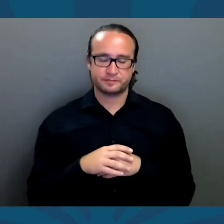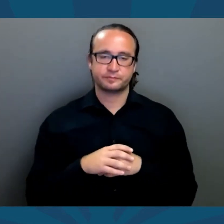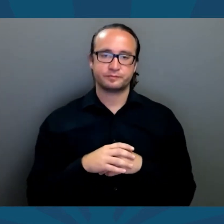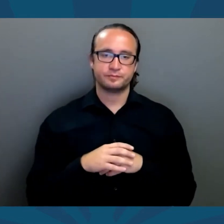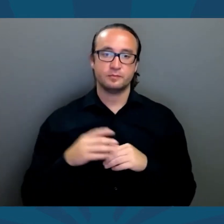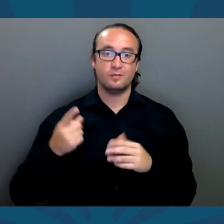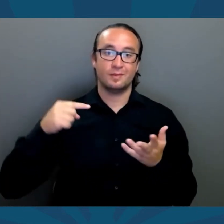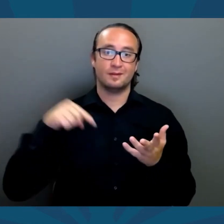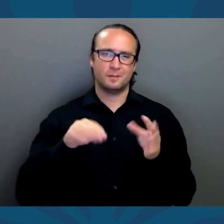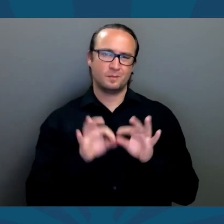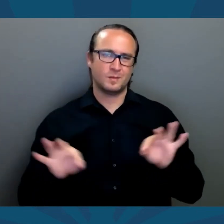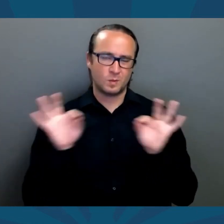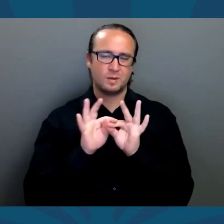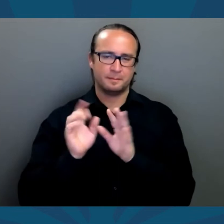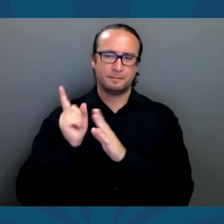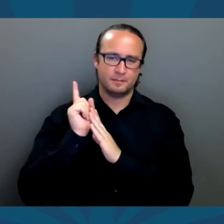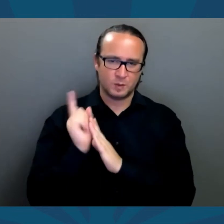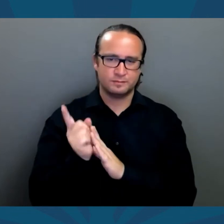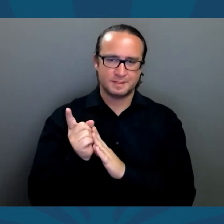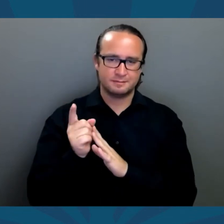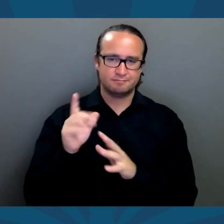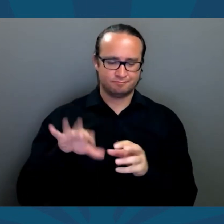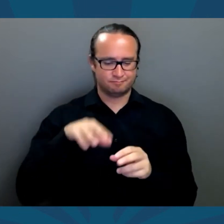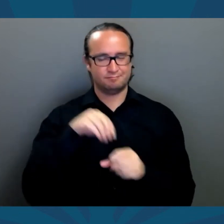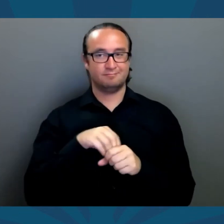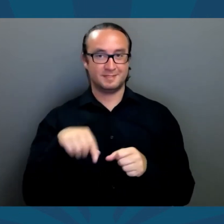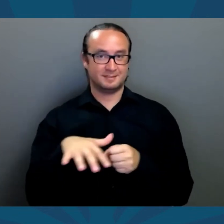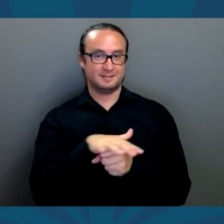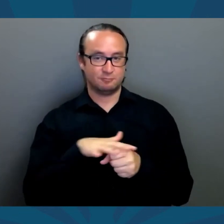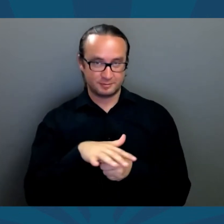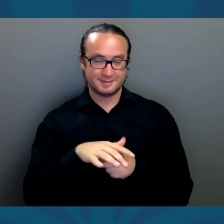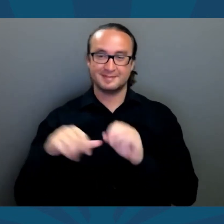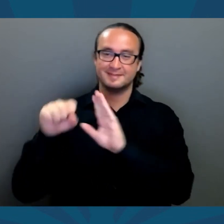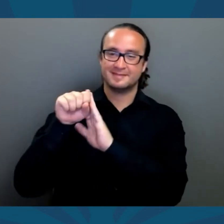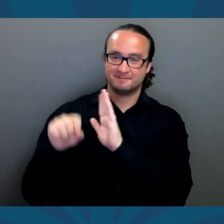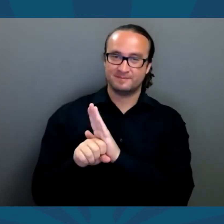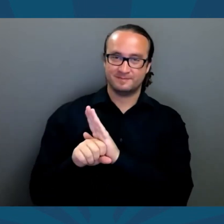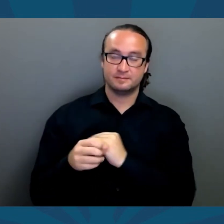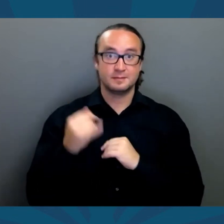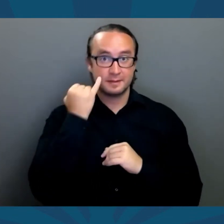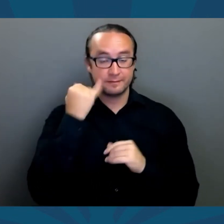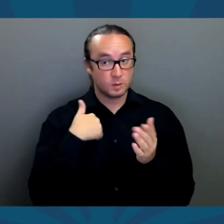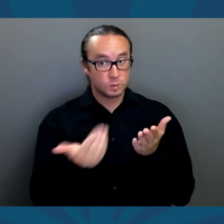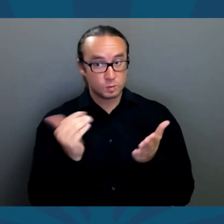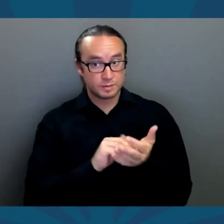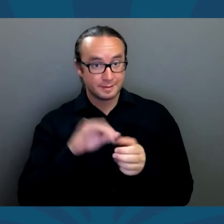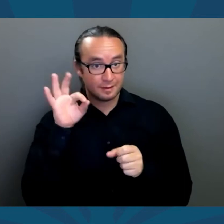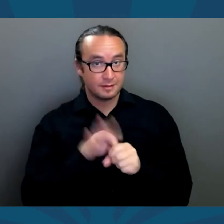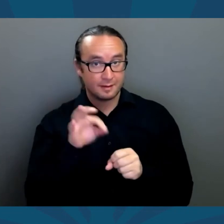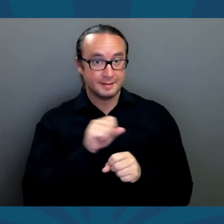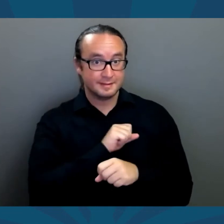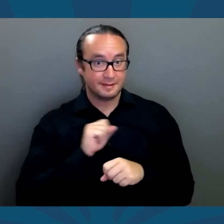ending up incarcerated instead. This is an important moment for our district and